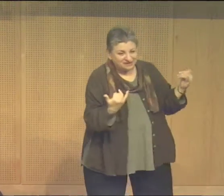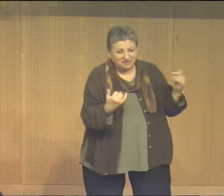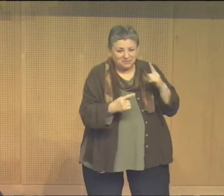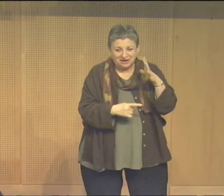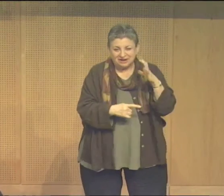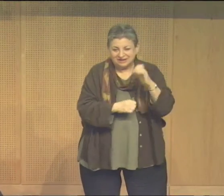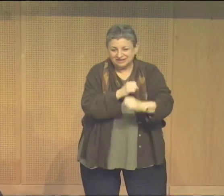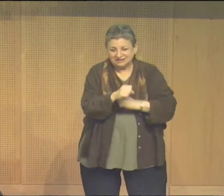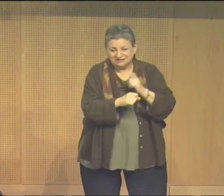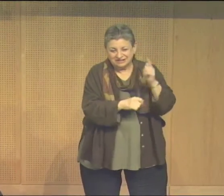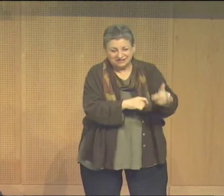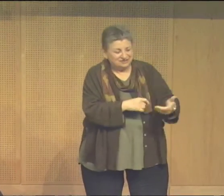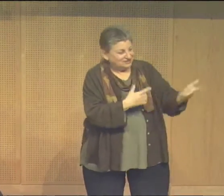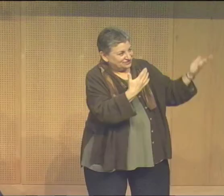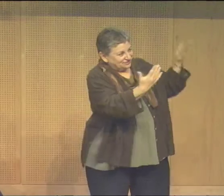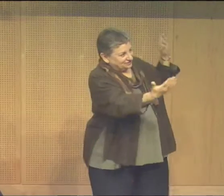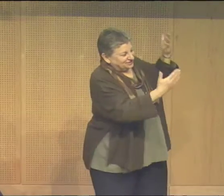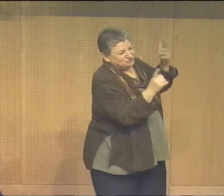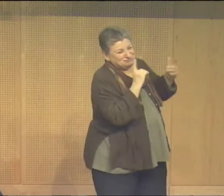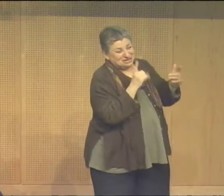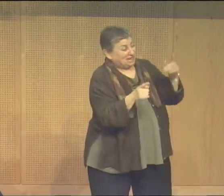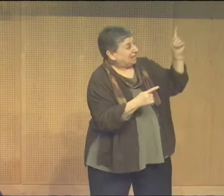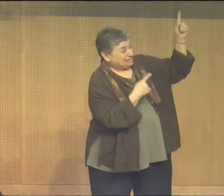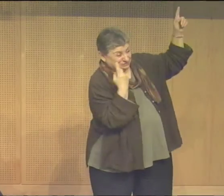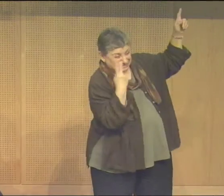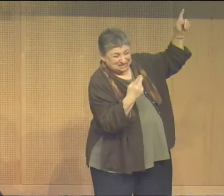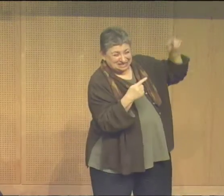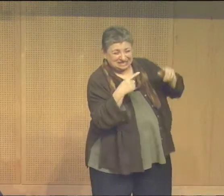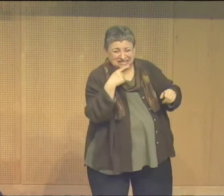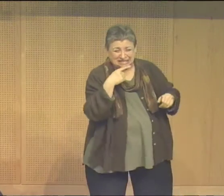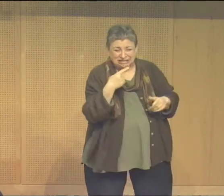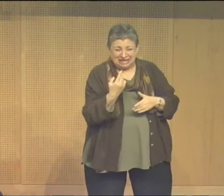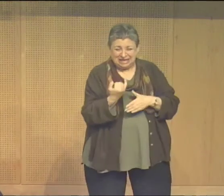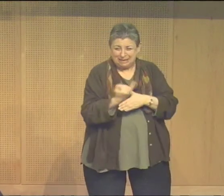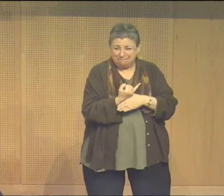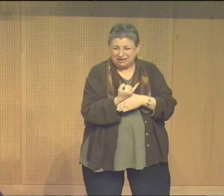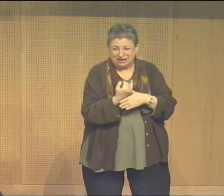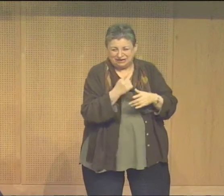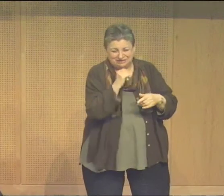that it was a very negative term then the other box of crayons